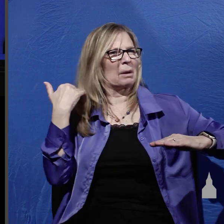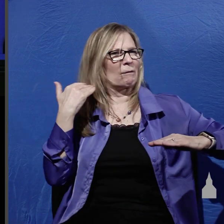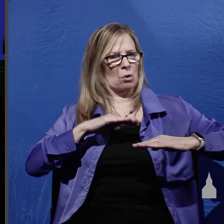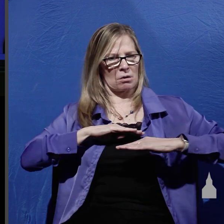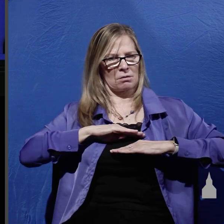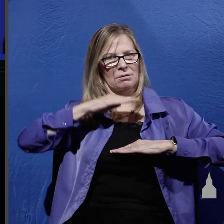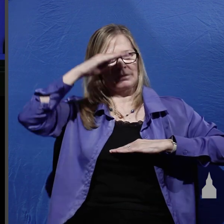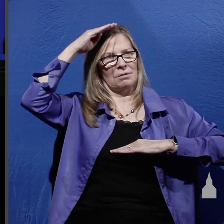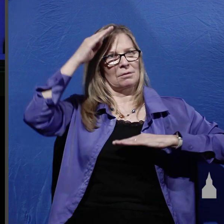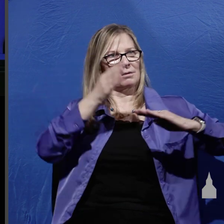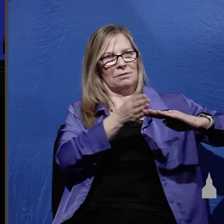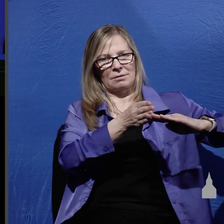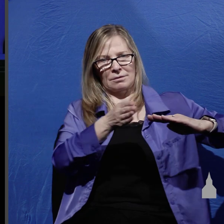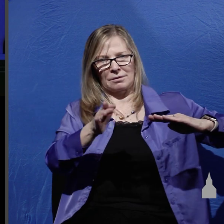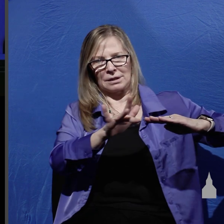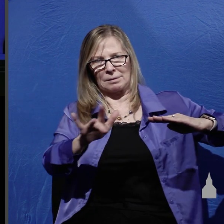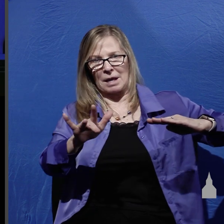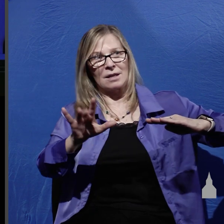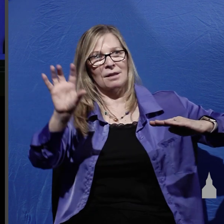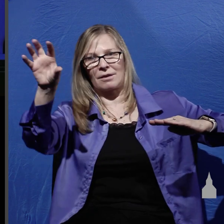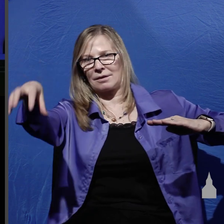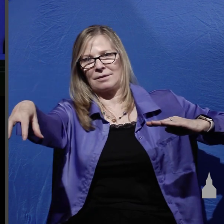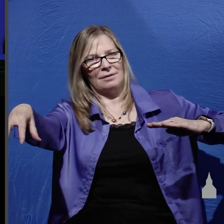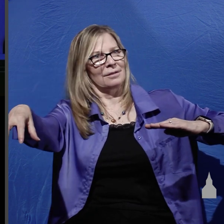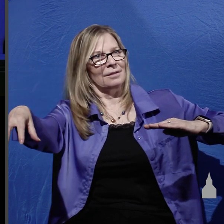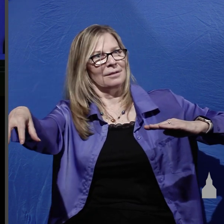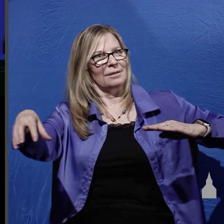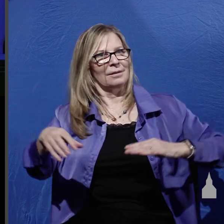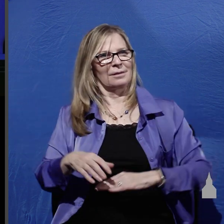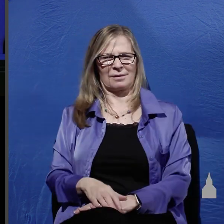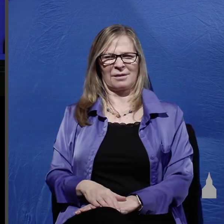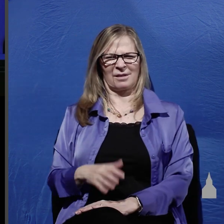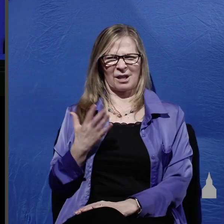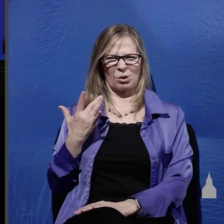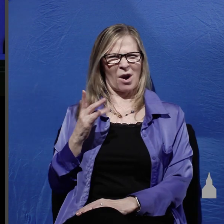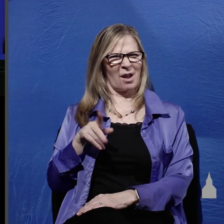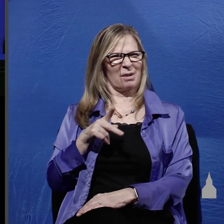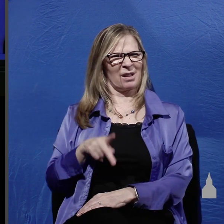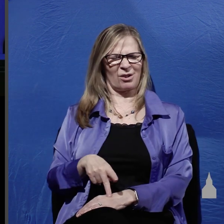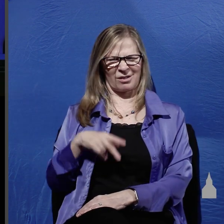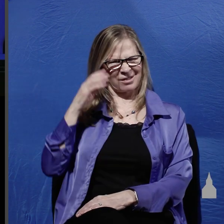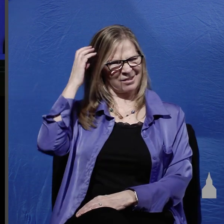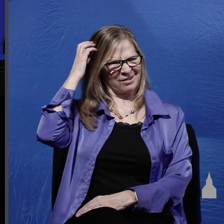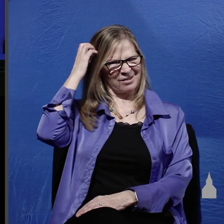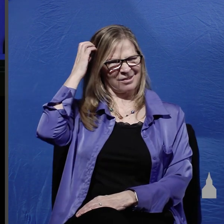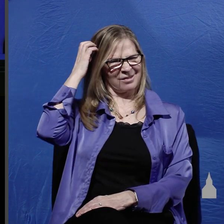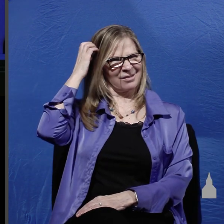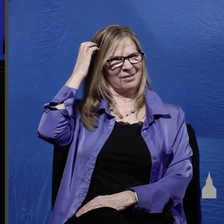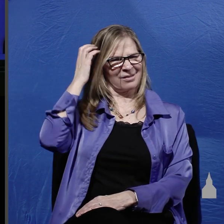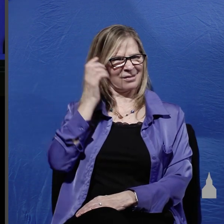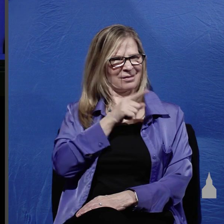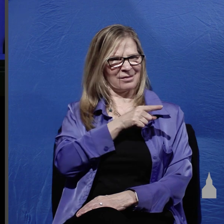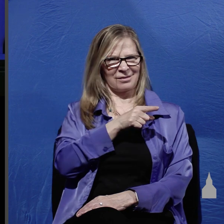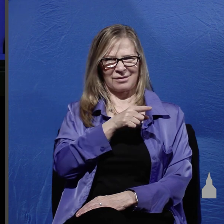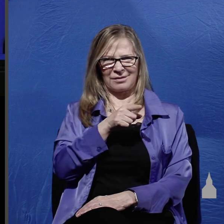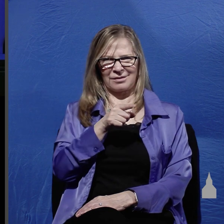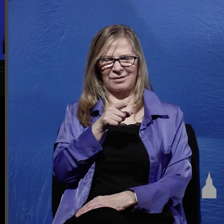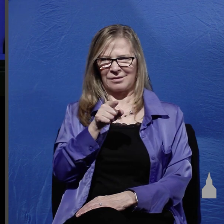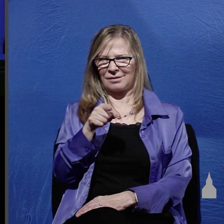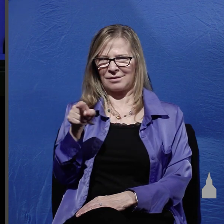been now do you see what was so puzzling to Peter when he went in the tomb and he looked around Mary